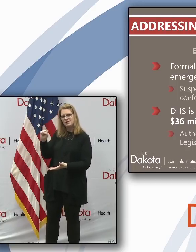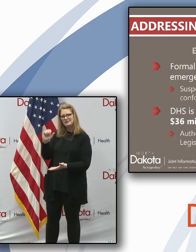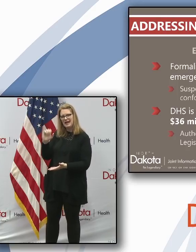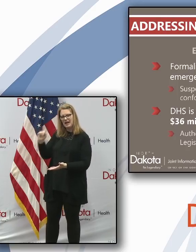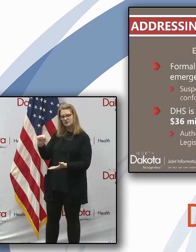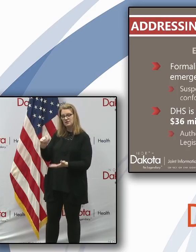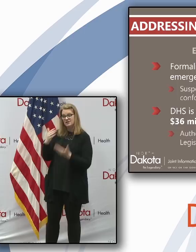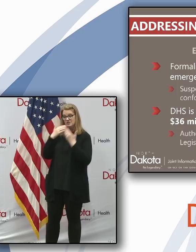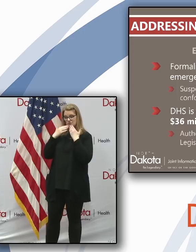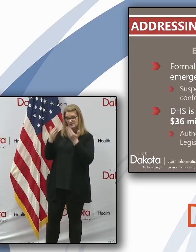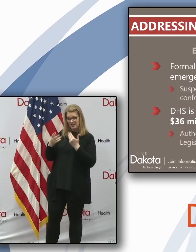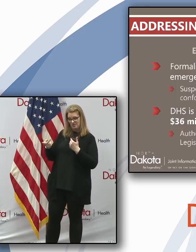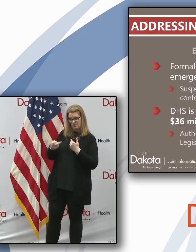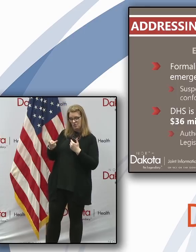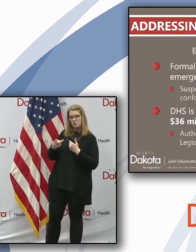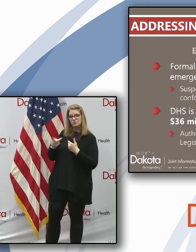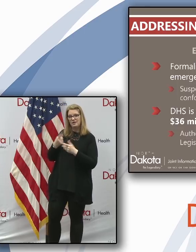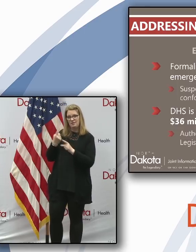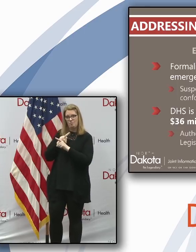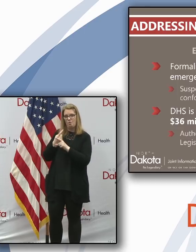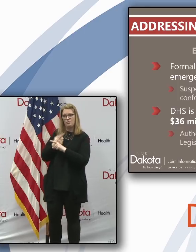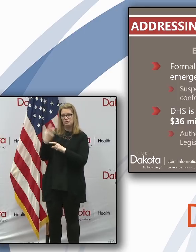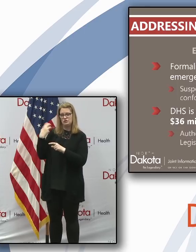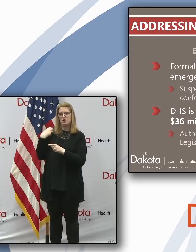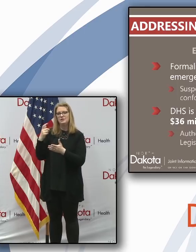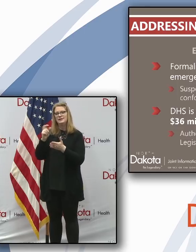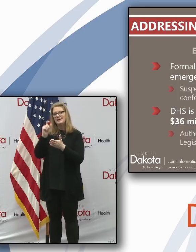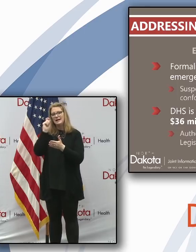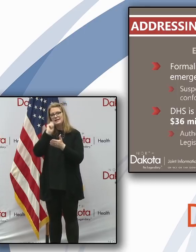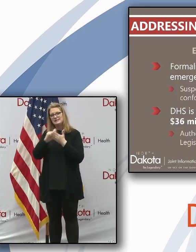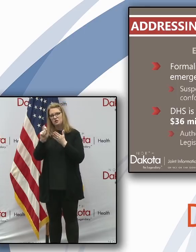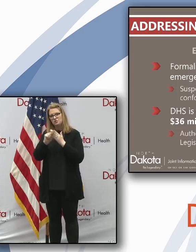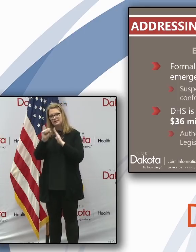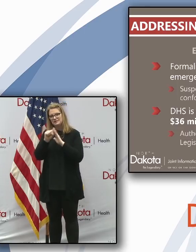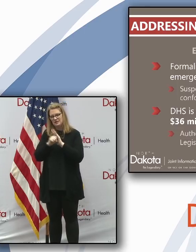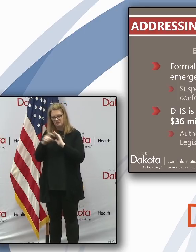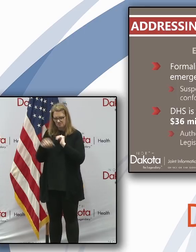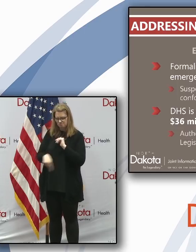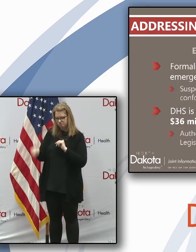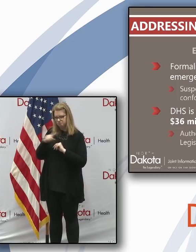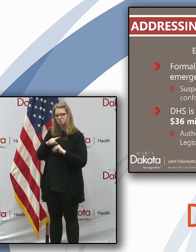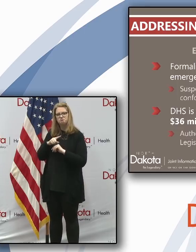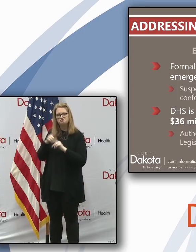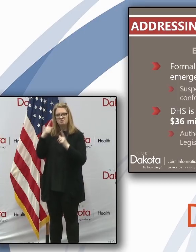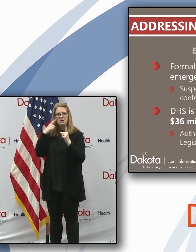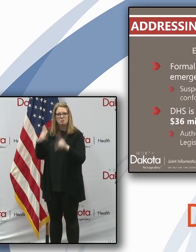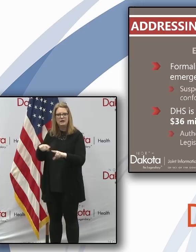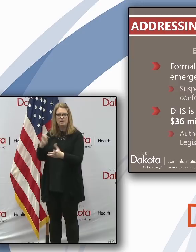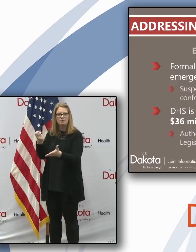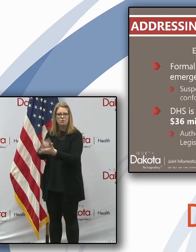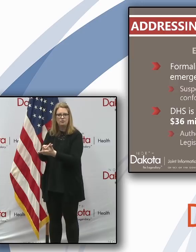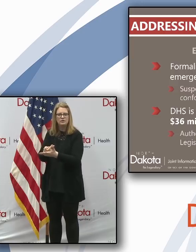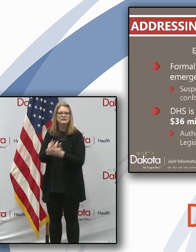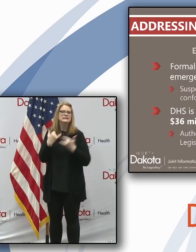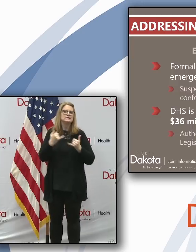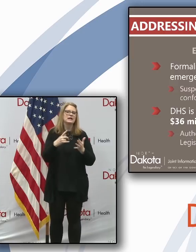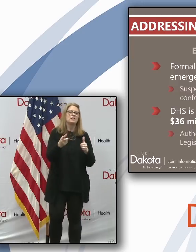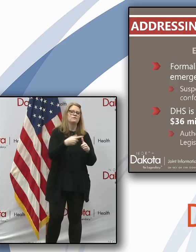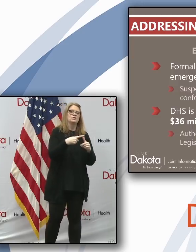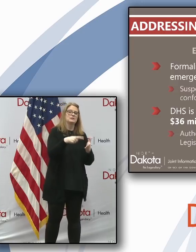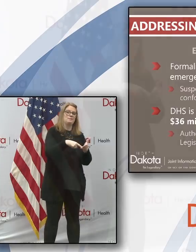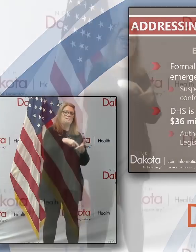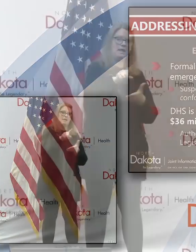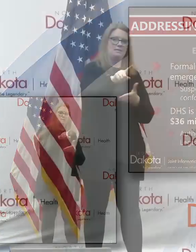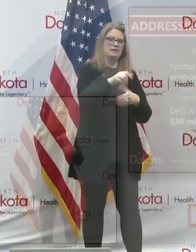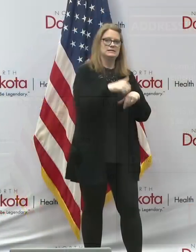house and Senate majority leaders and the appropriate chairs, secretary of state for their approval on the emergency commission. Today, we issued the first payments, uh,